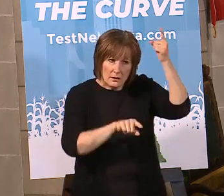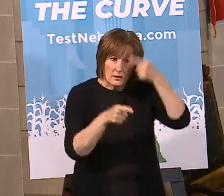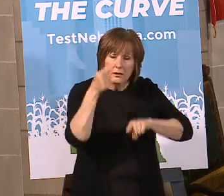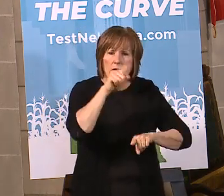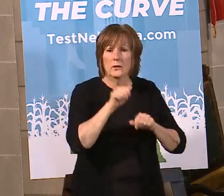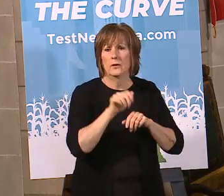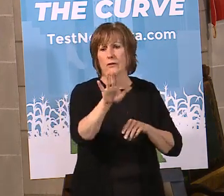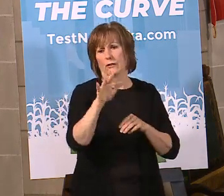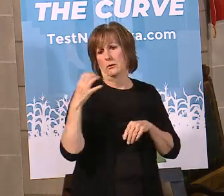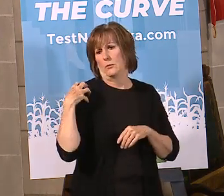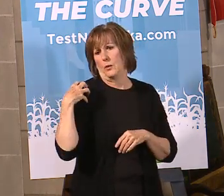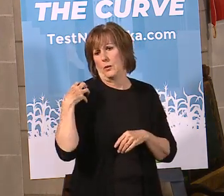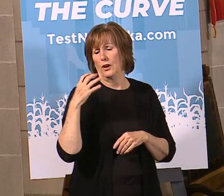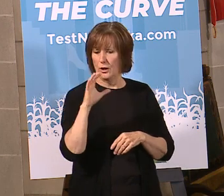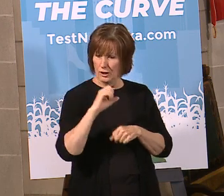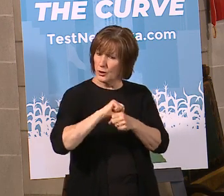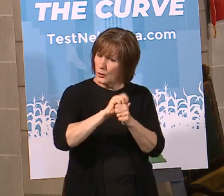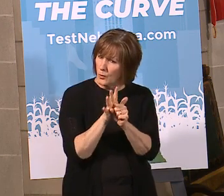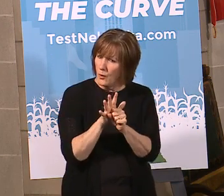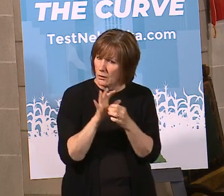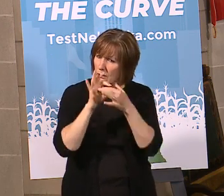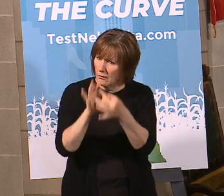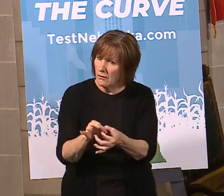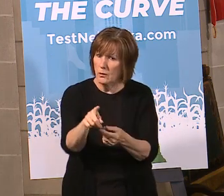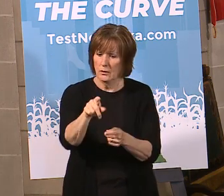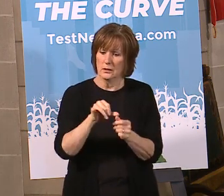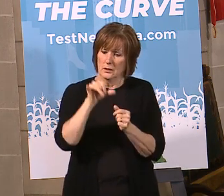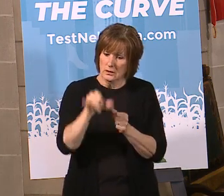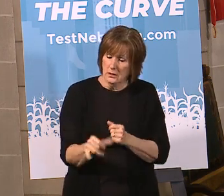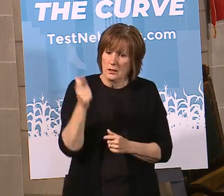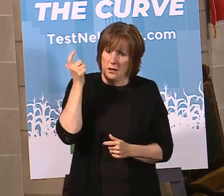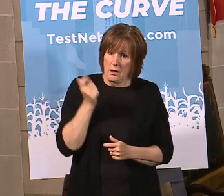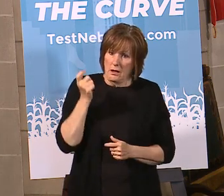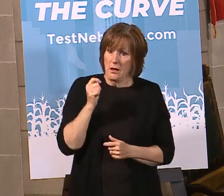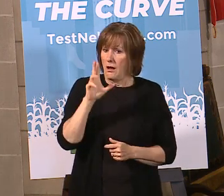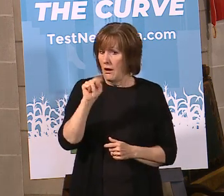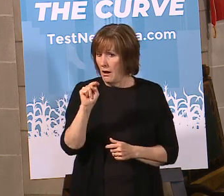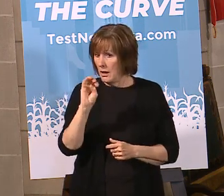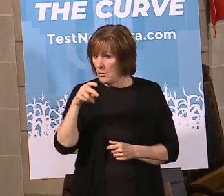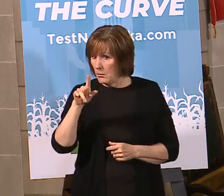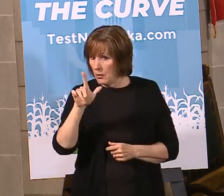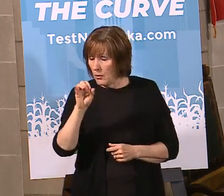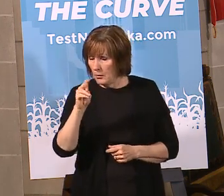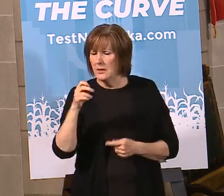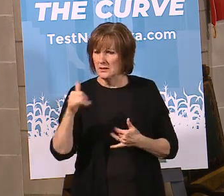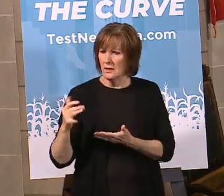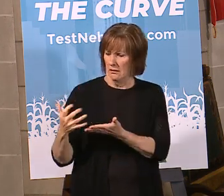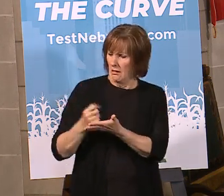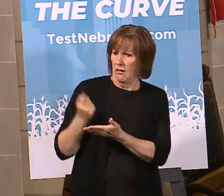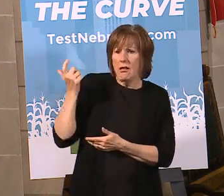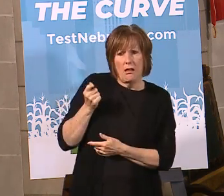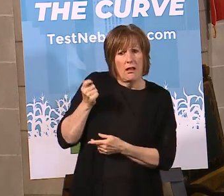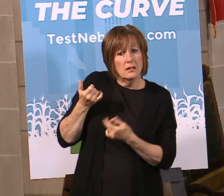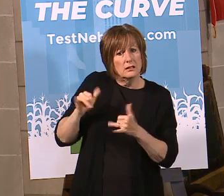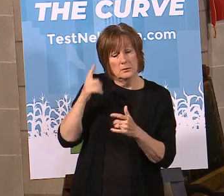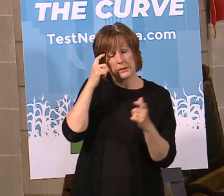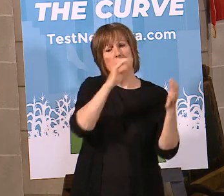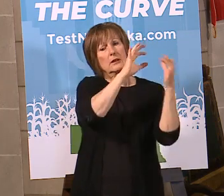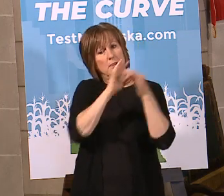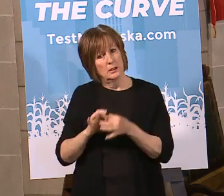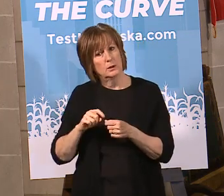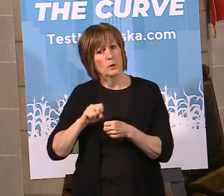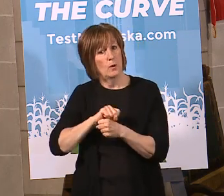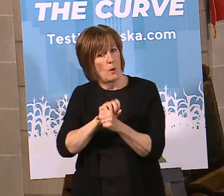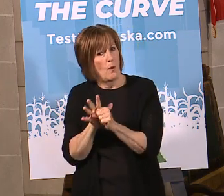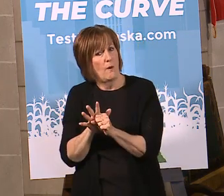It's coronavirus related, so you can stay on unemployment and continue to collect that because it's related back to the pandemic we have going on right now. So